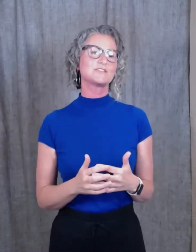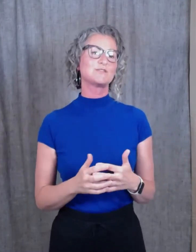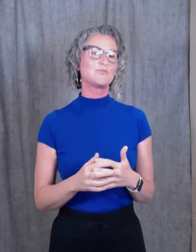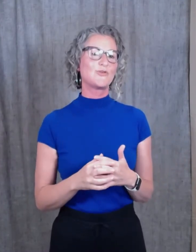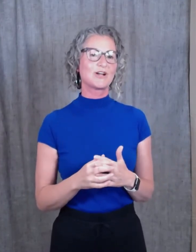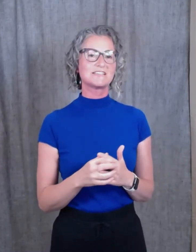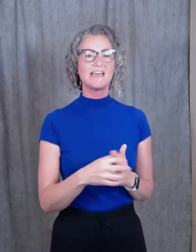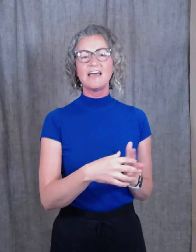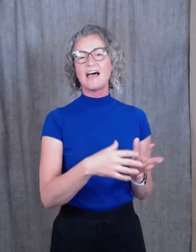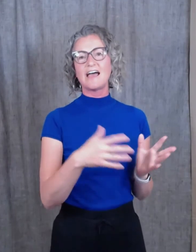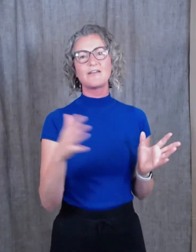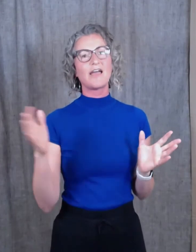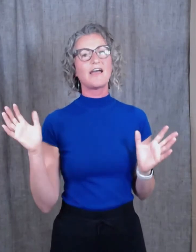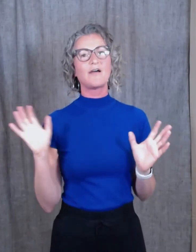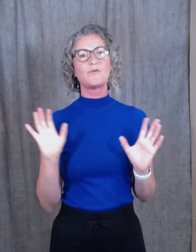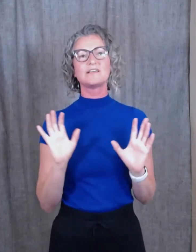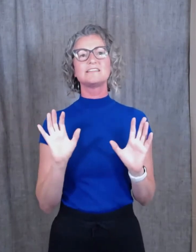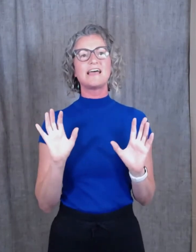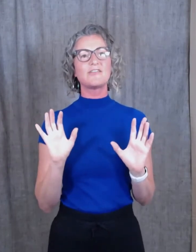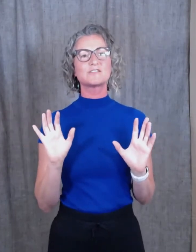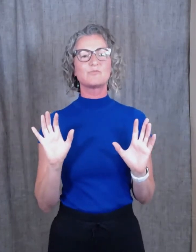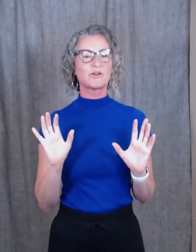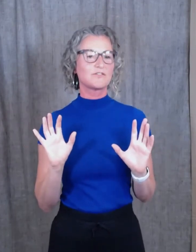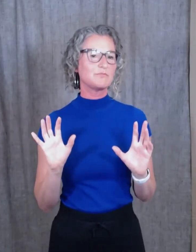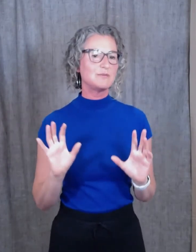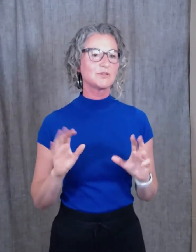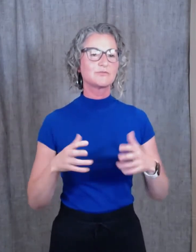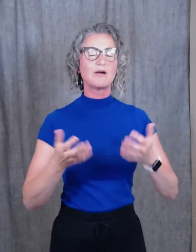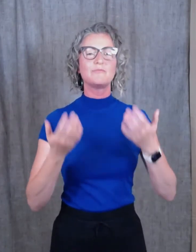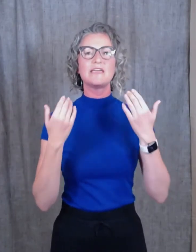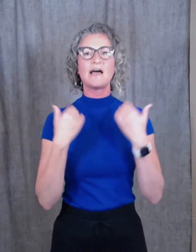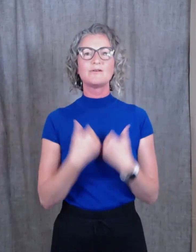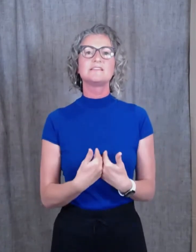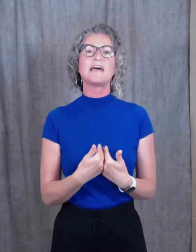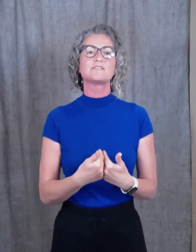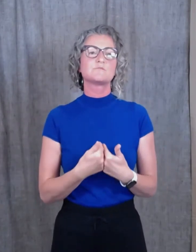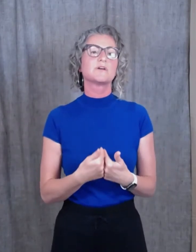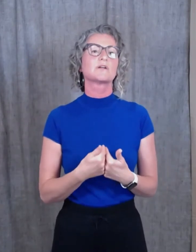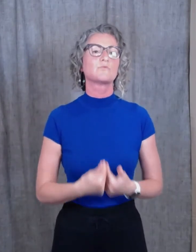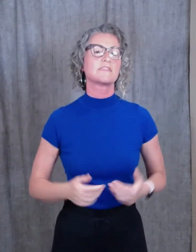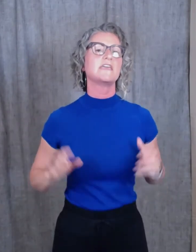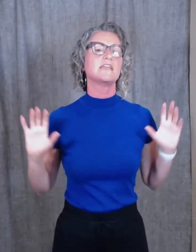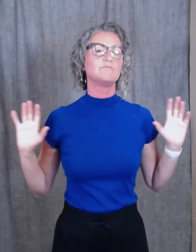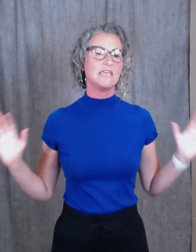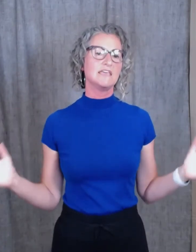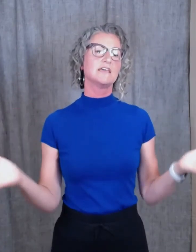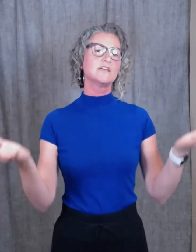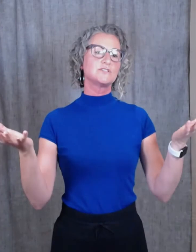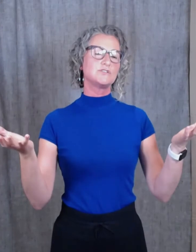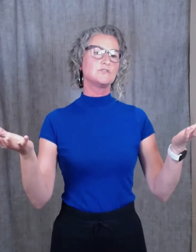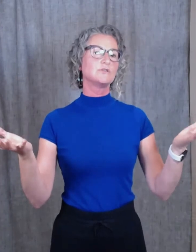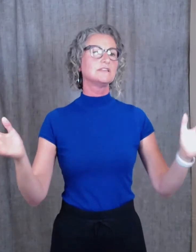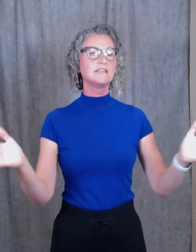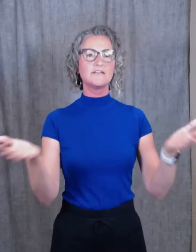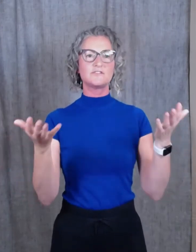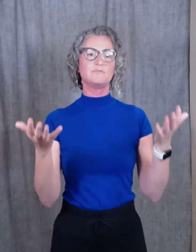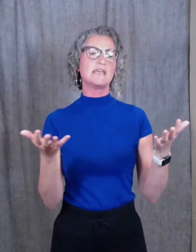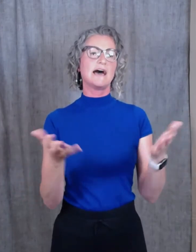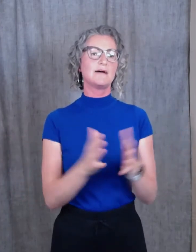support. I will allow the support of the people around me. I will allow spirit within me to lift me up.